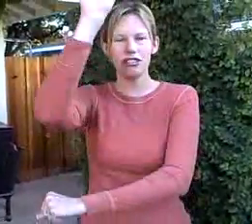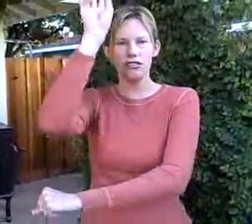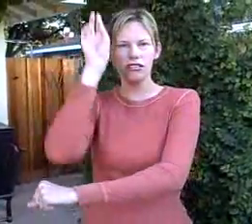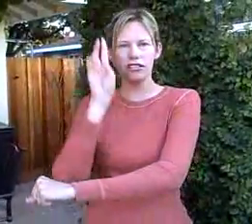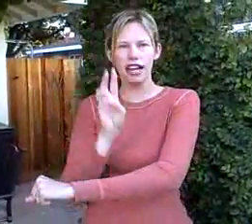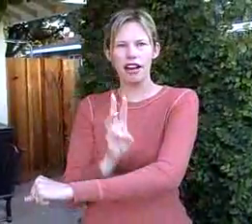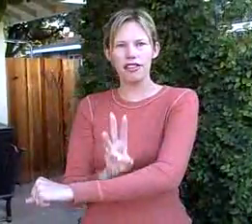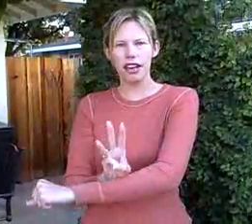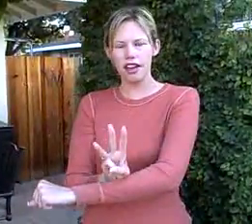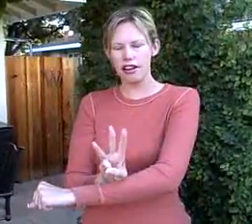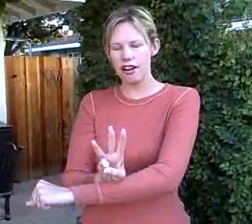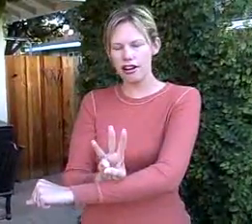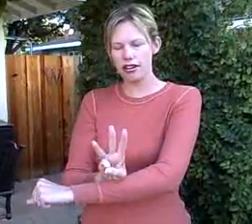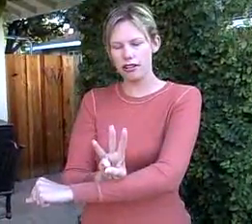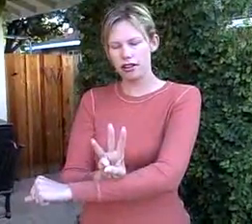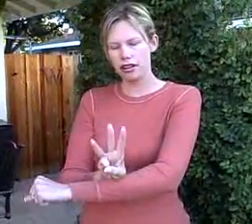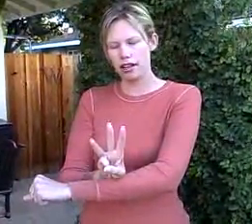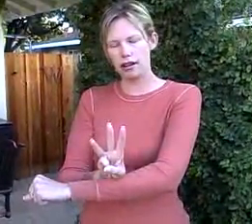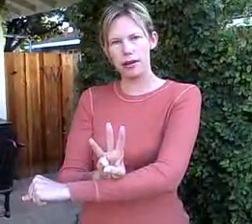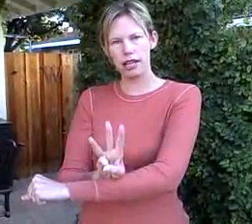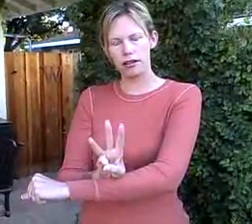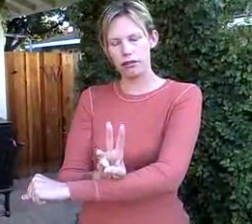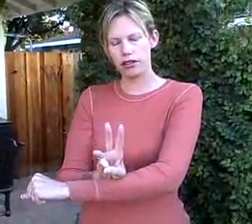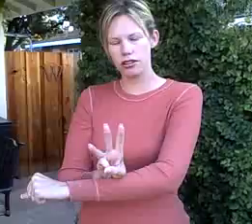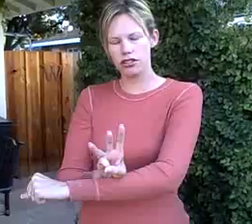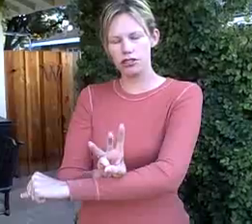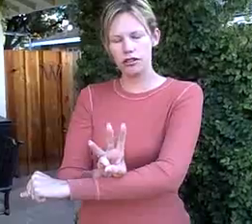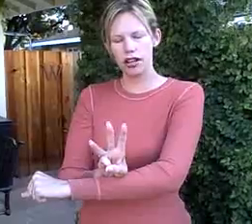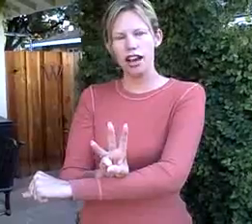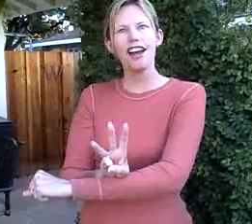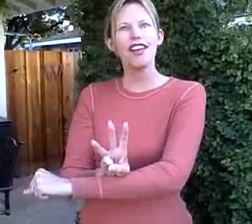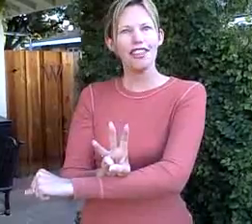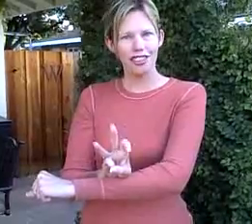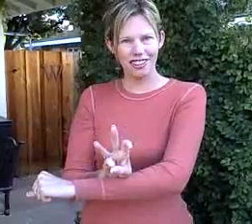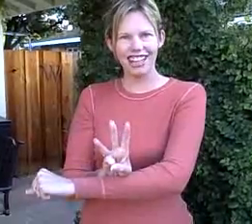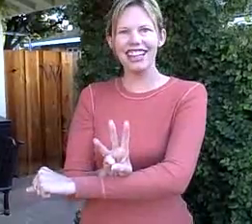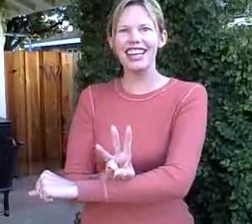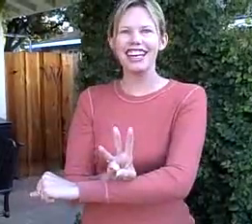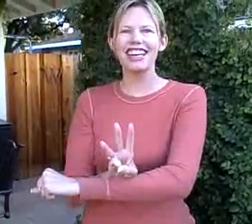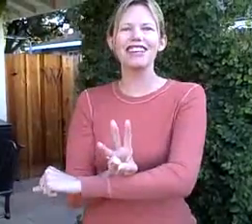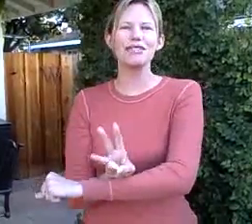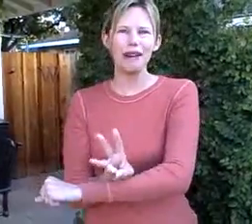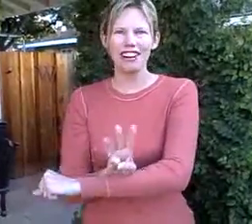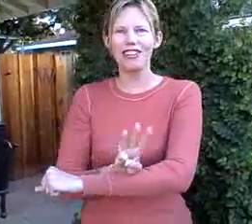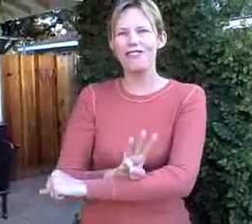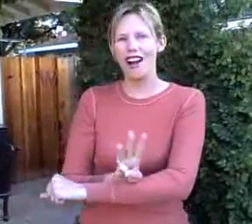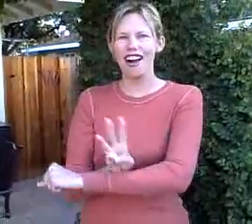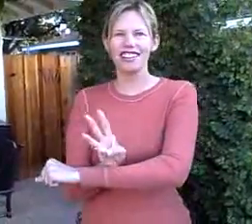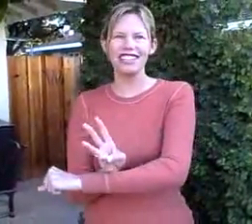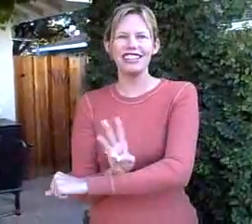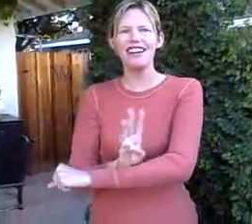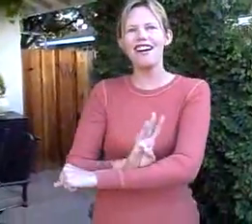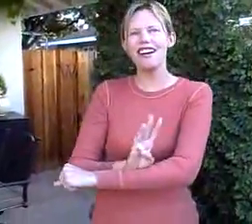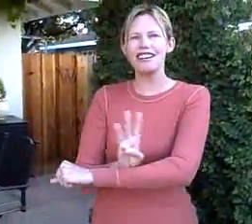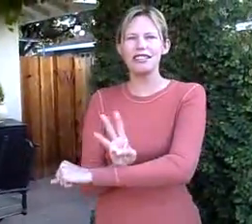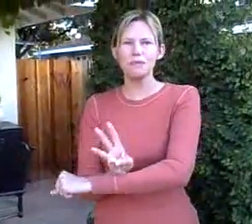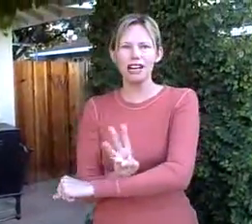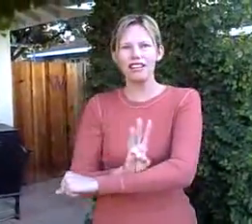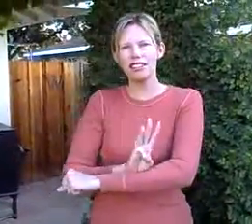cool, now there are... how many? One, two, three little speckled frogs sitting on a speckled